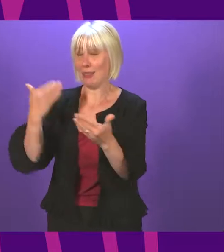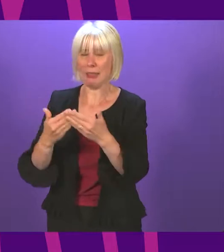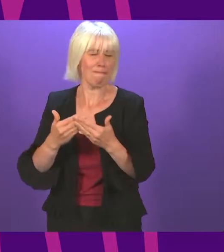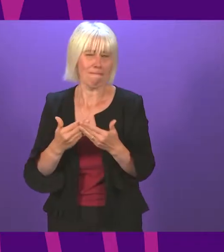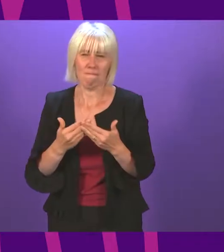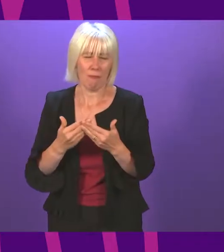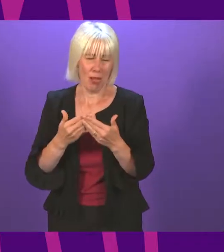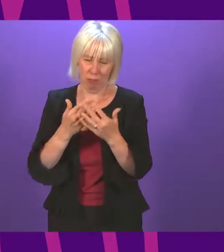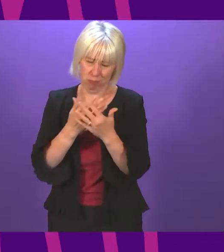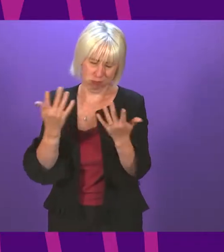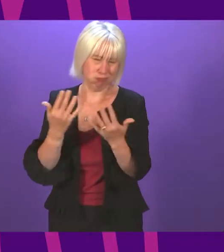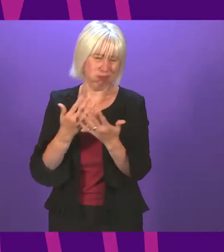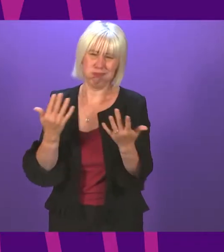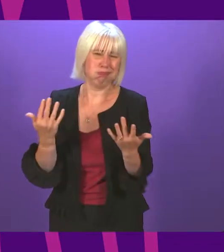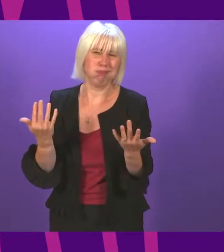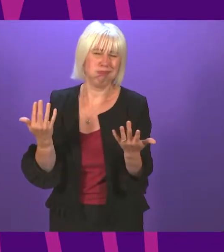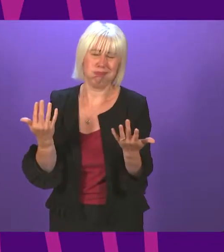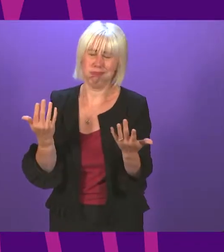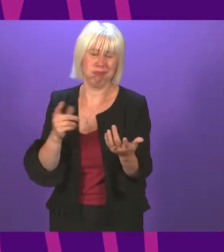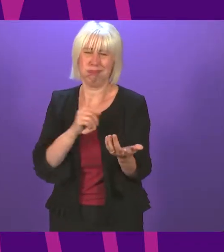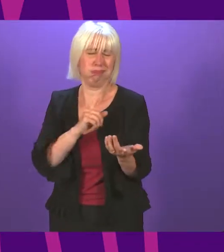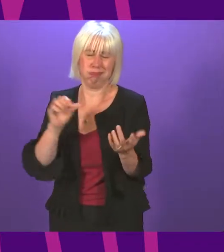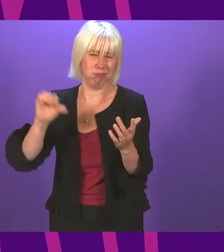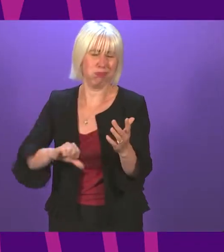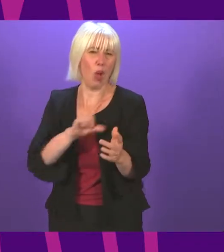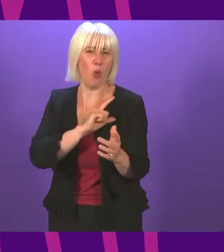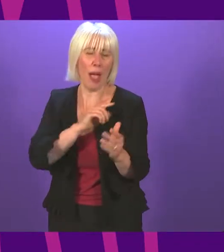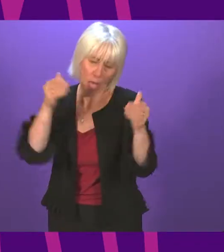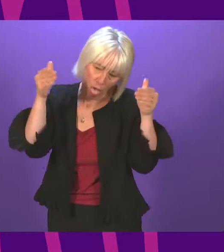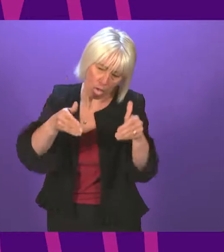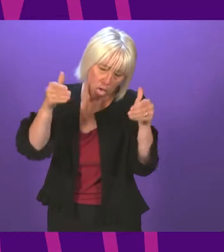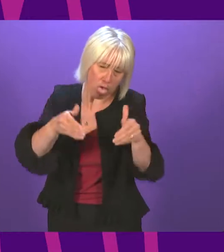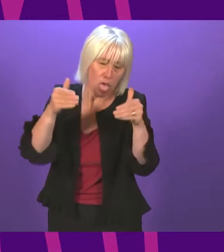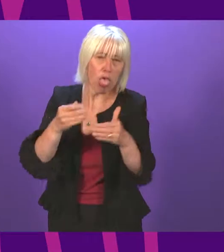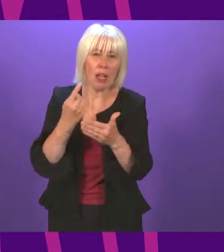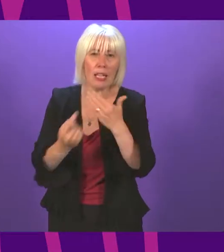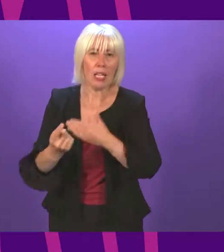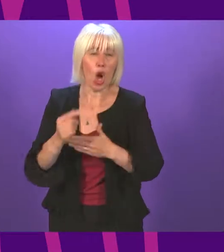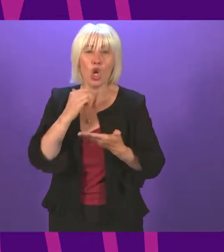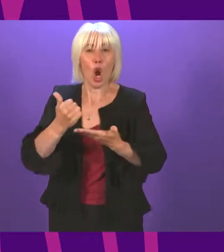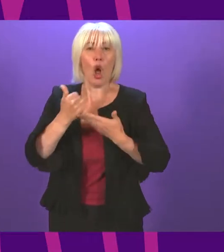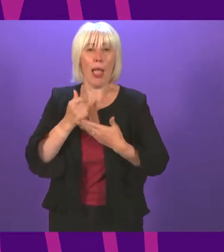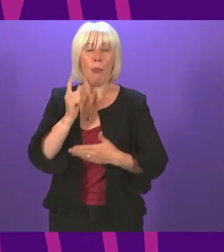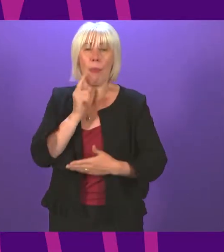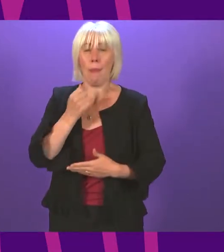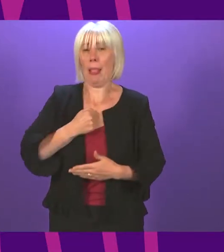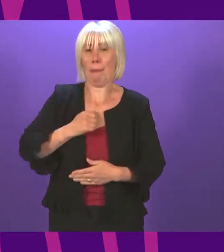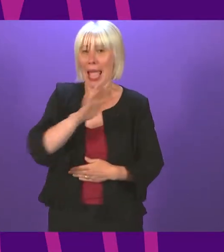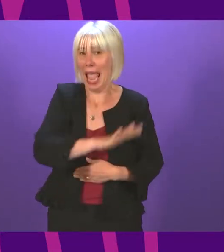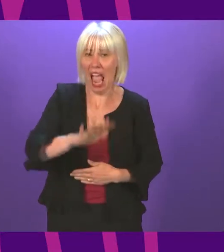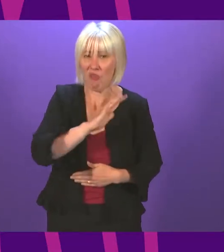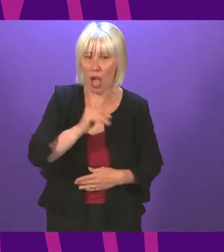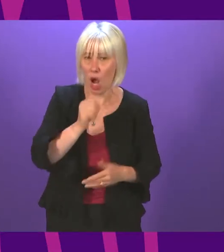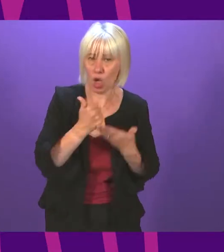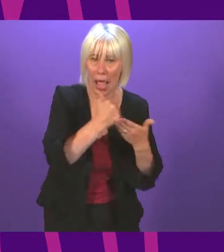a paucity of them. Because of this Government's overwhelming focus on the institution, it's not doing my constituents any good, it's not doing your constituents